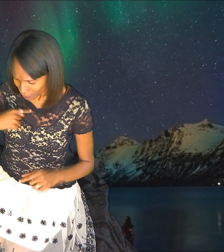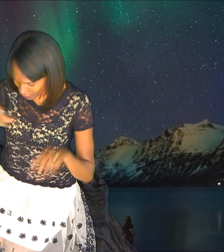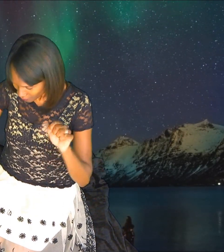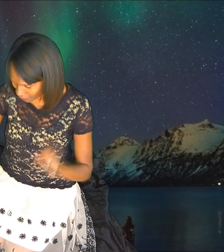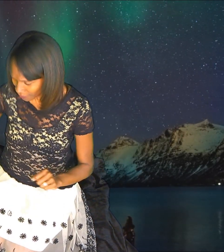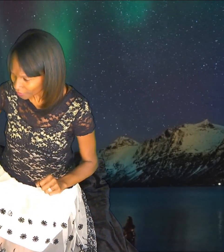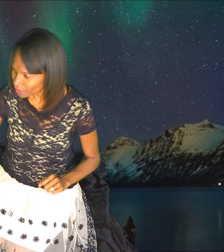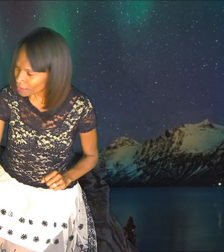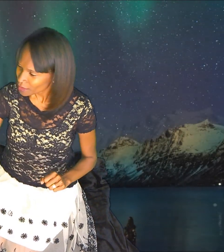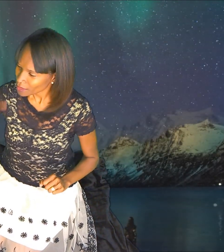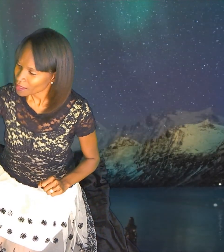imagine